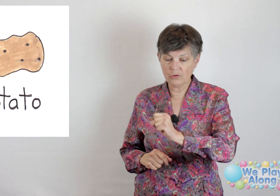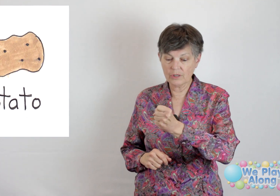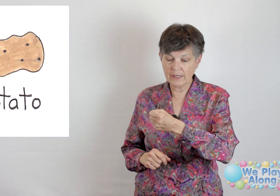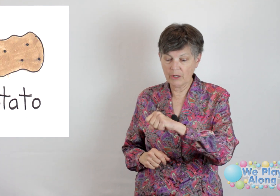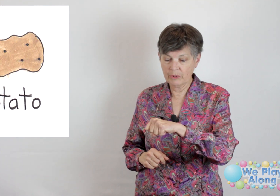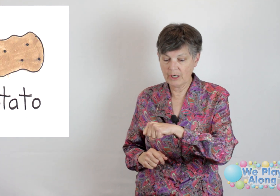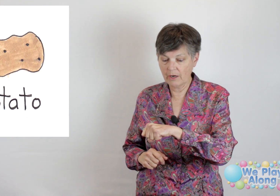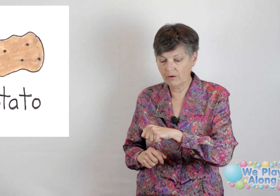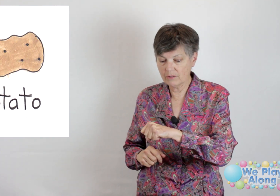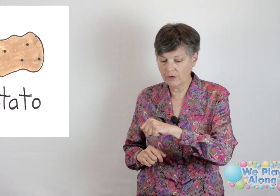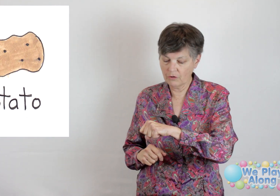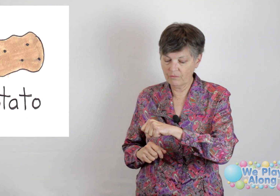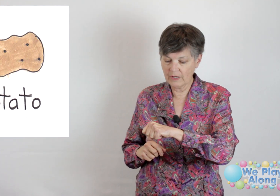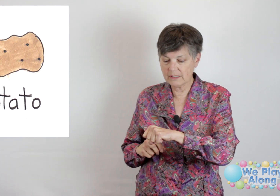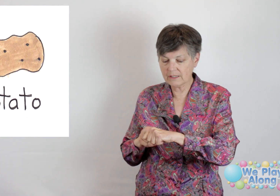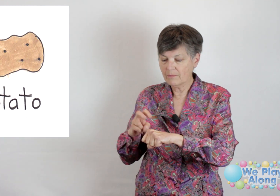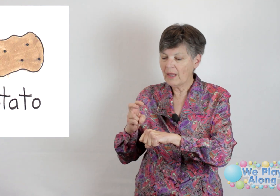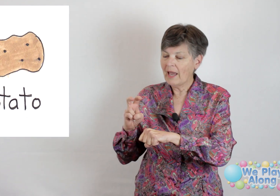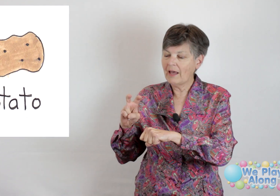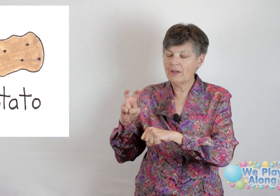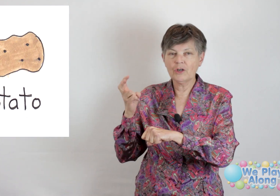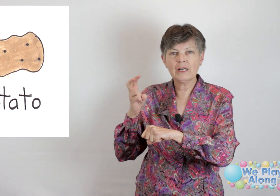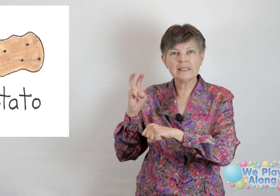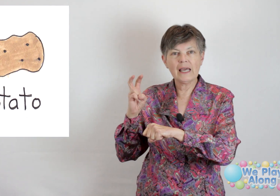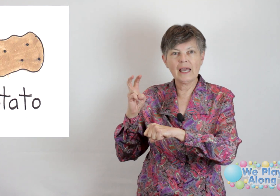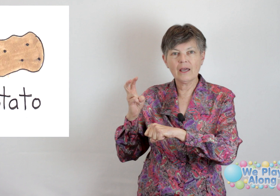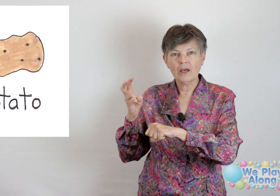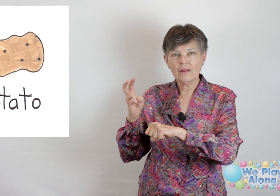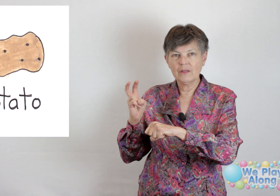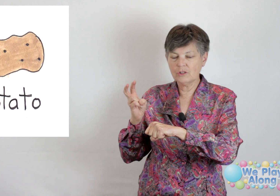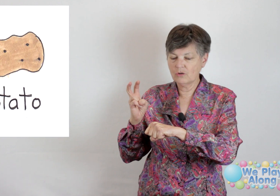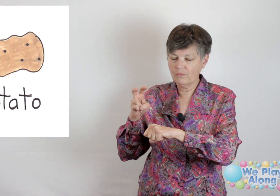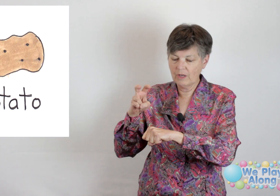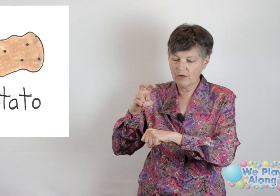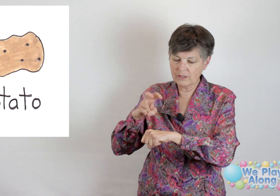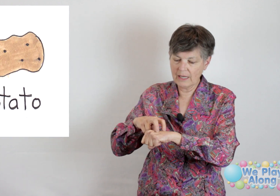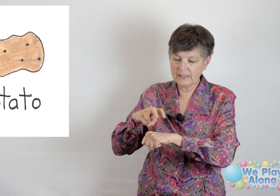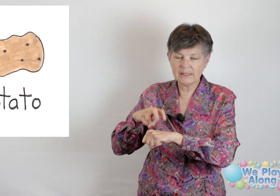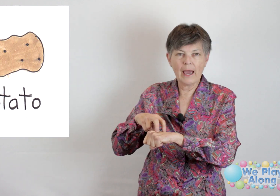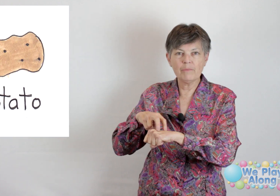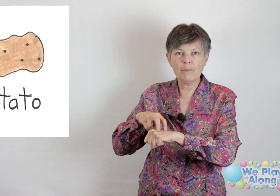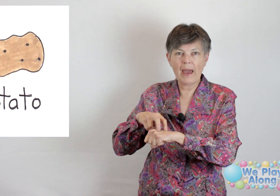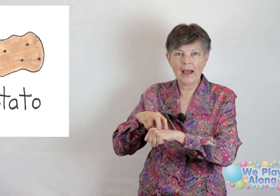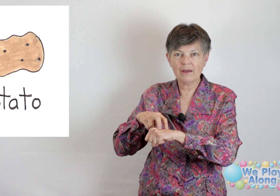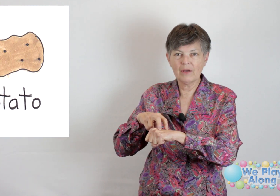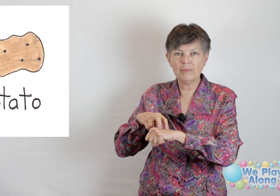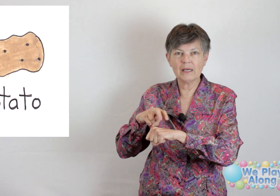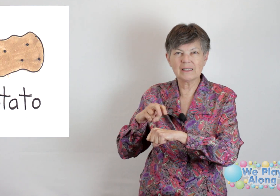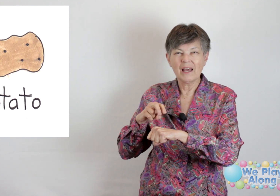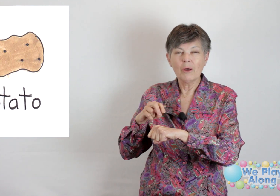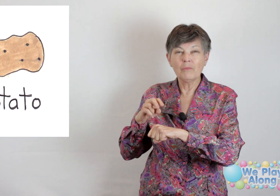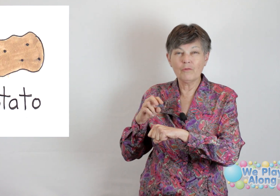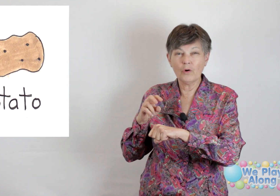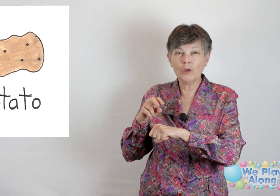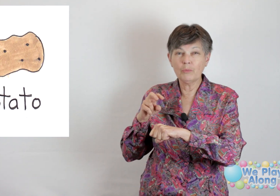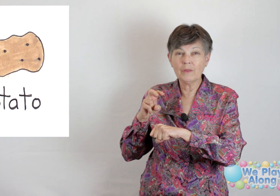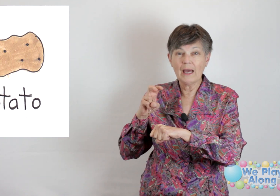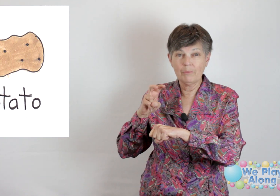sort of looks like a potato, like your fist. And then you're going to take these two fingers and stab the back of it, because before you put that